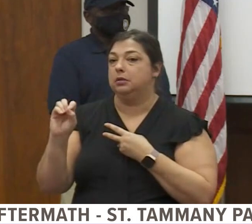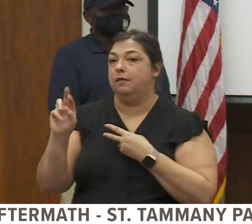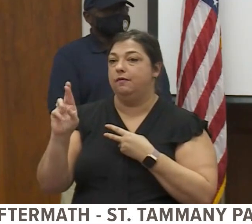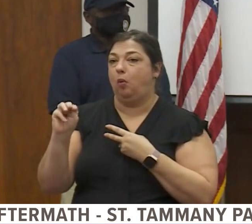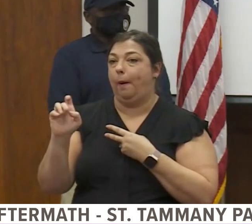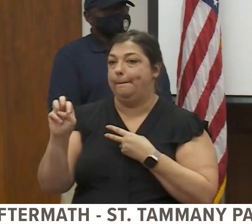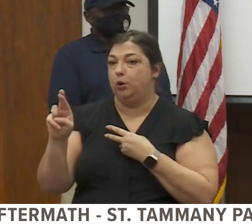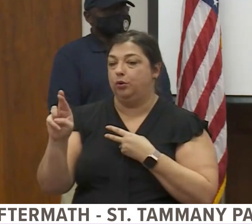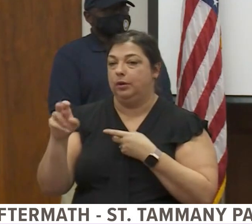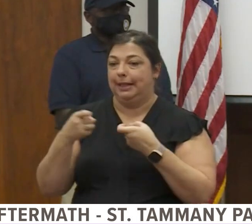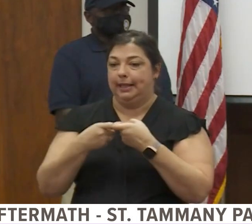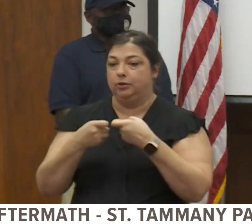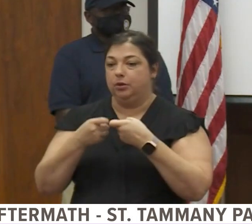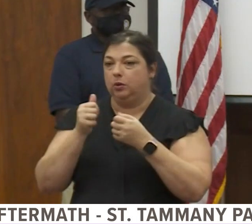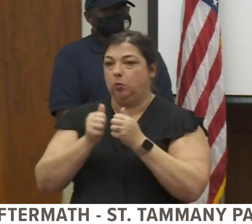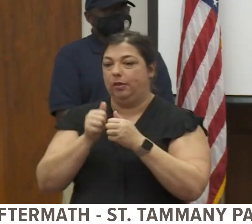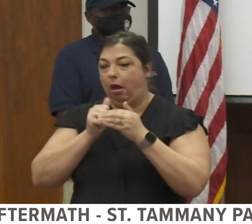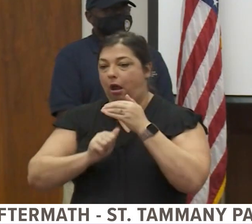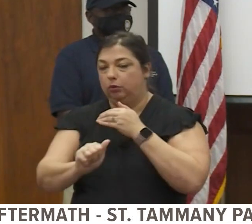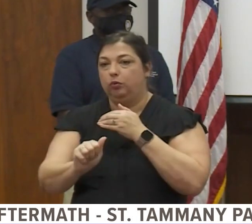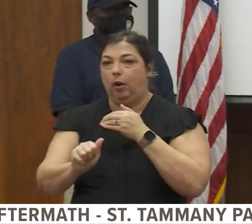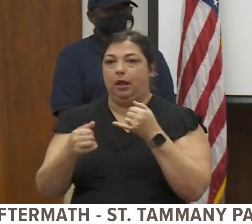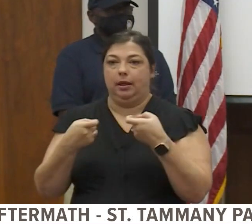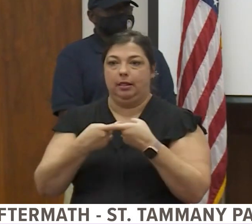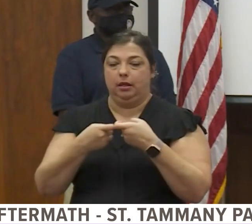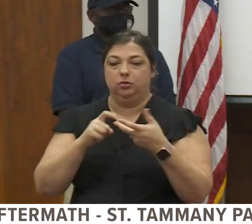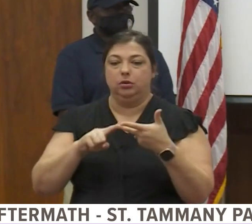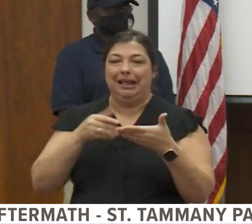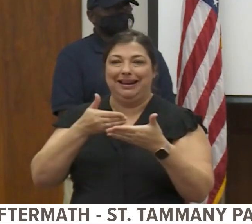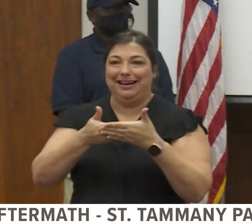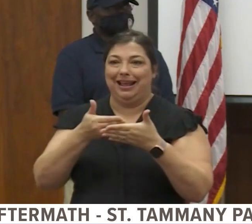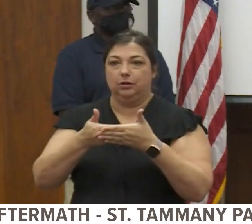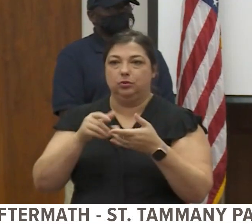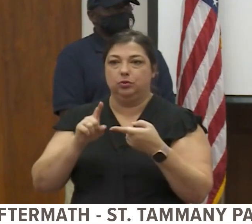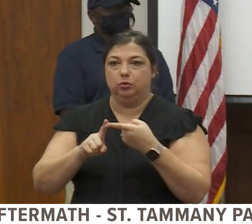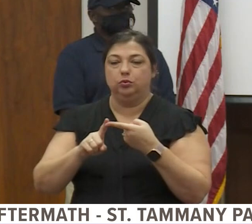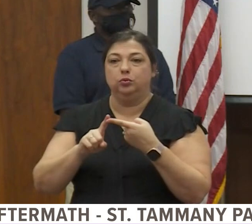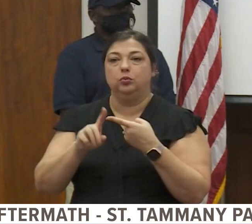transformers with underground electric next to mailboxes.